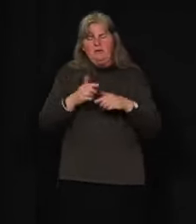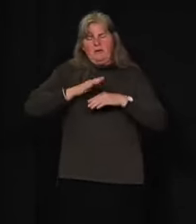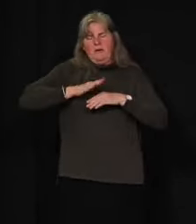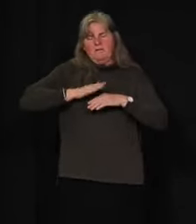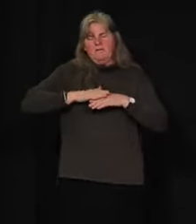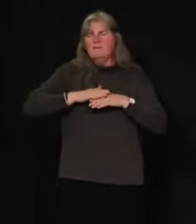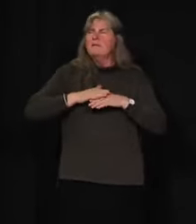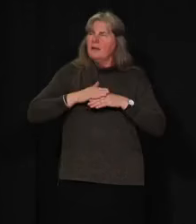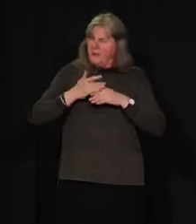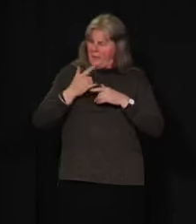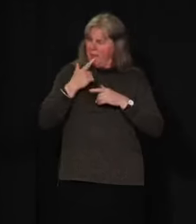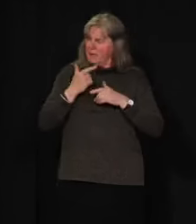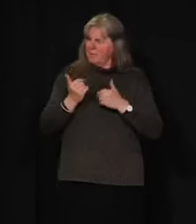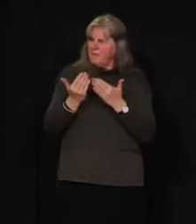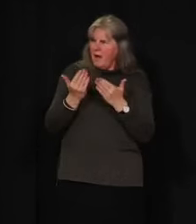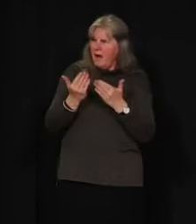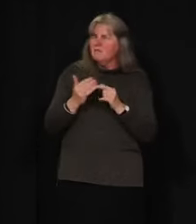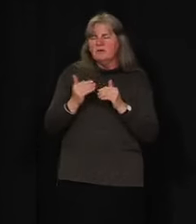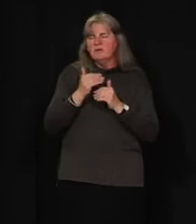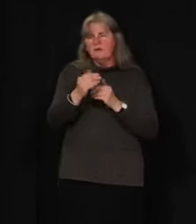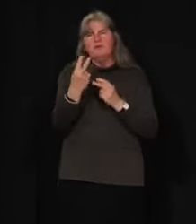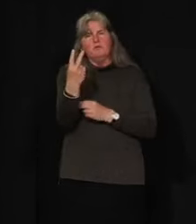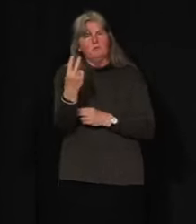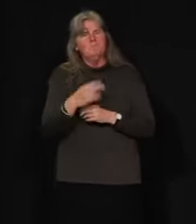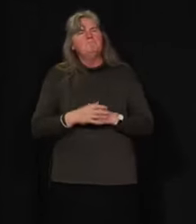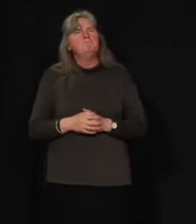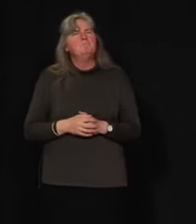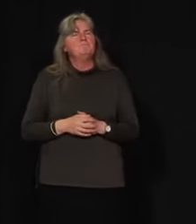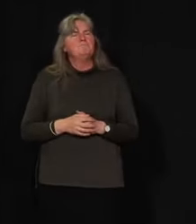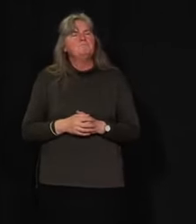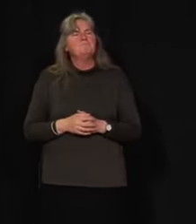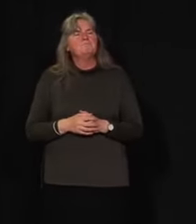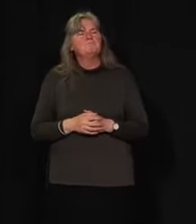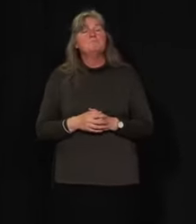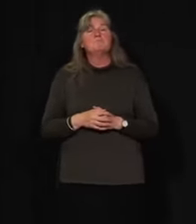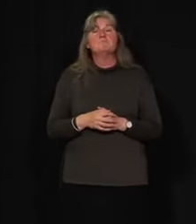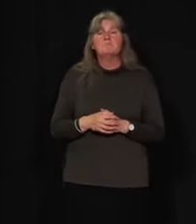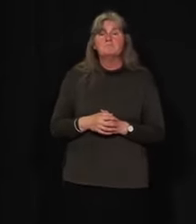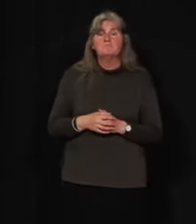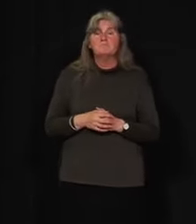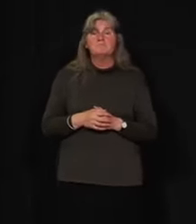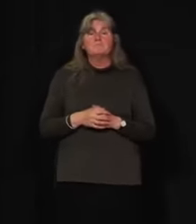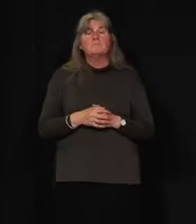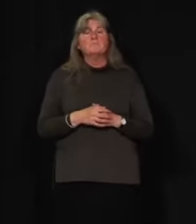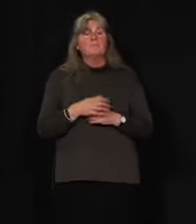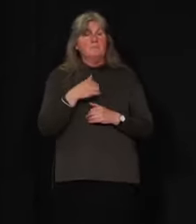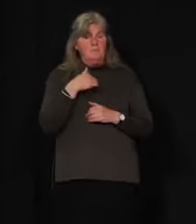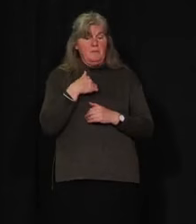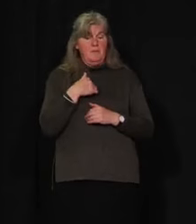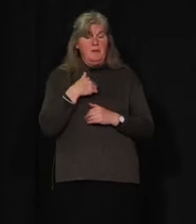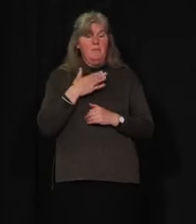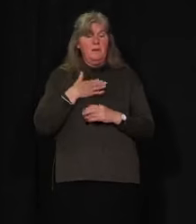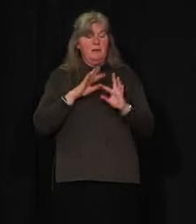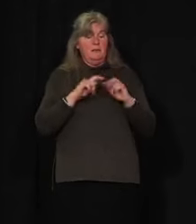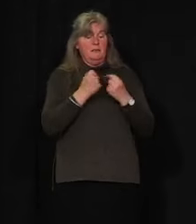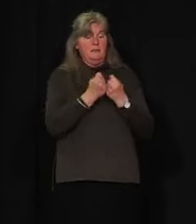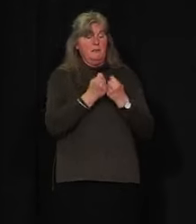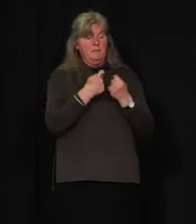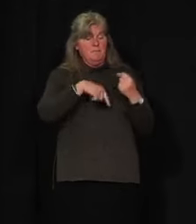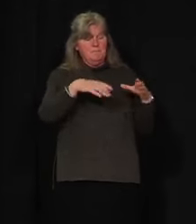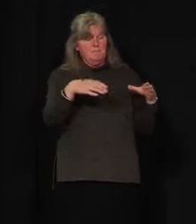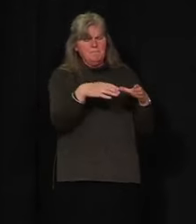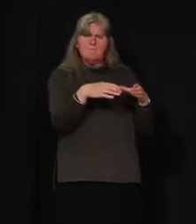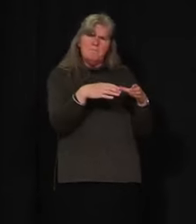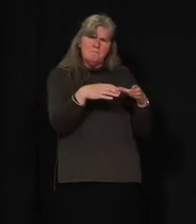phase two. What I did again commit to was for me and my team and